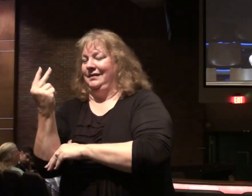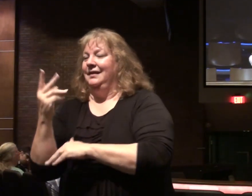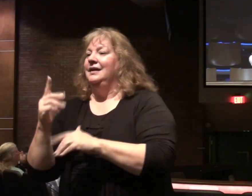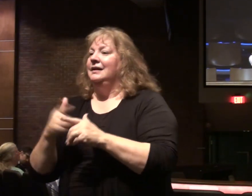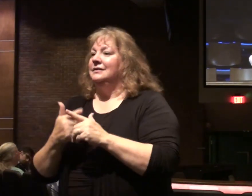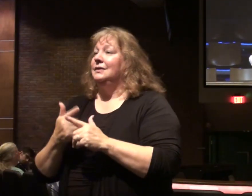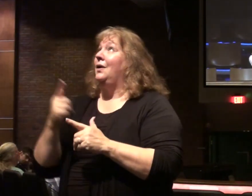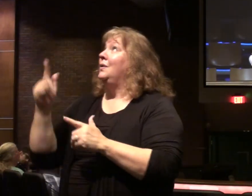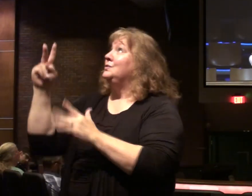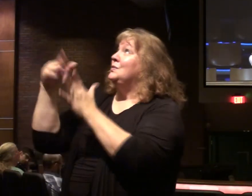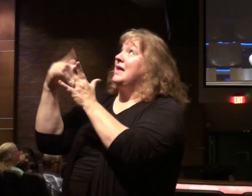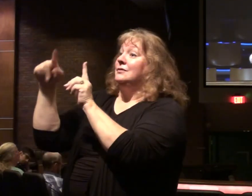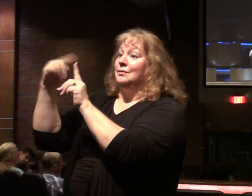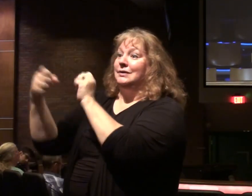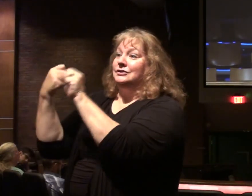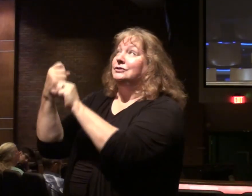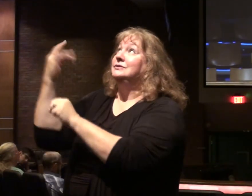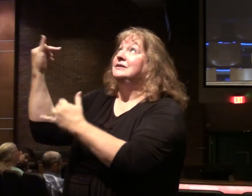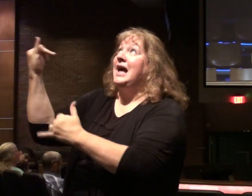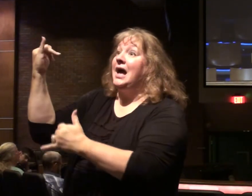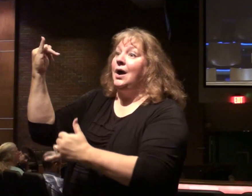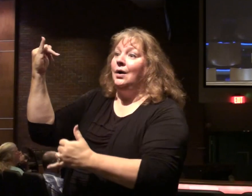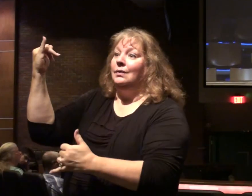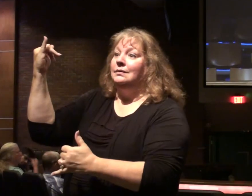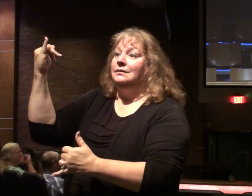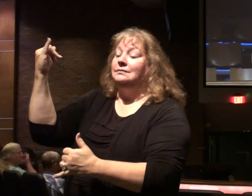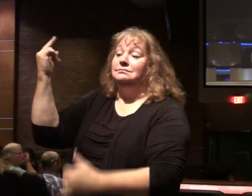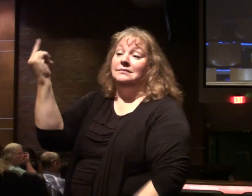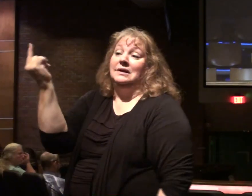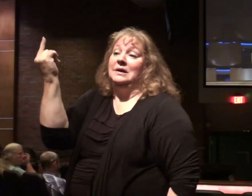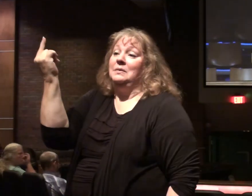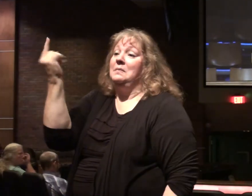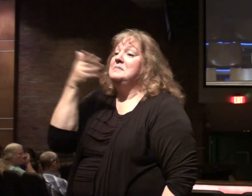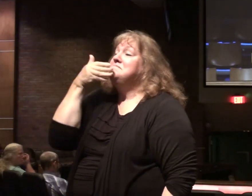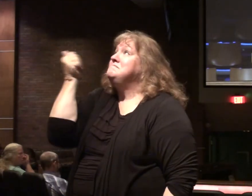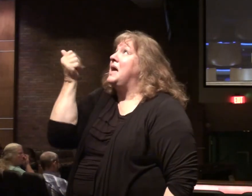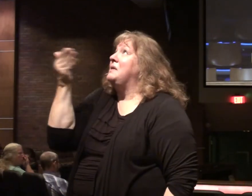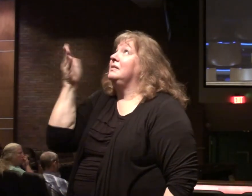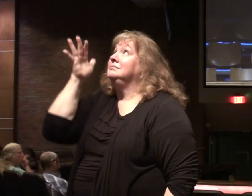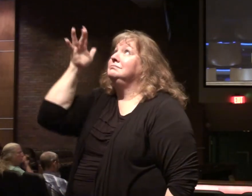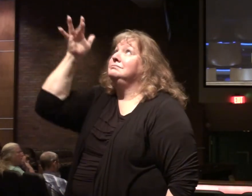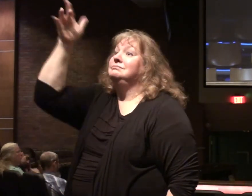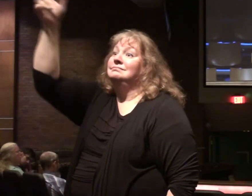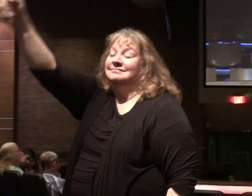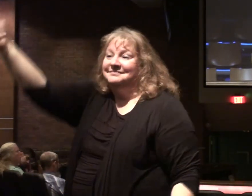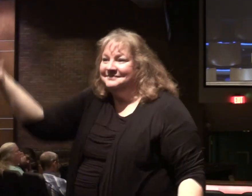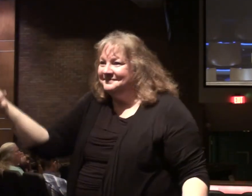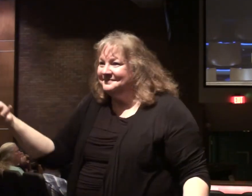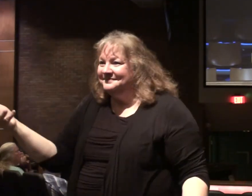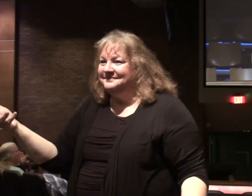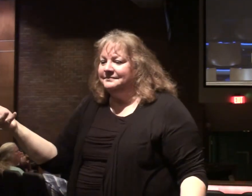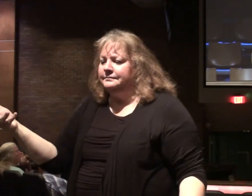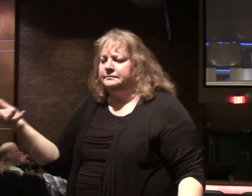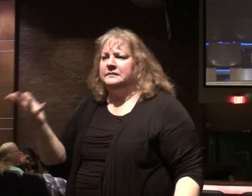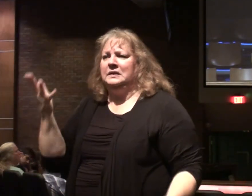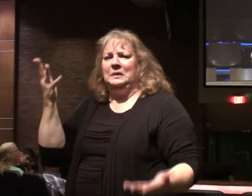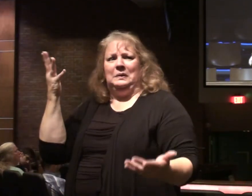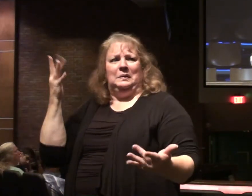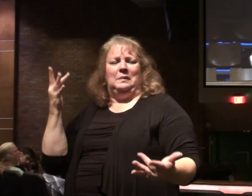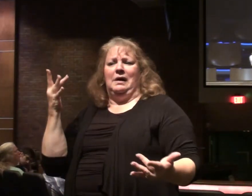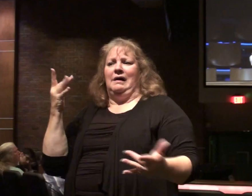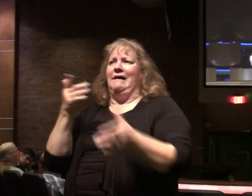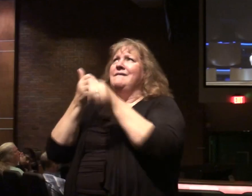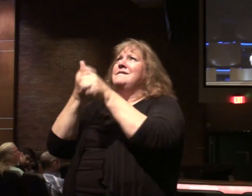been with the Lord for some 2,000 years now and has only better things in his future. Why would you